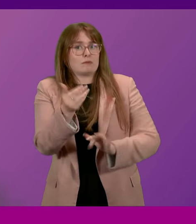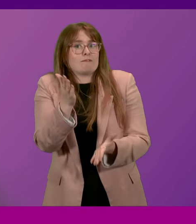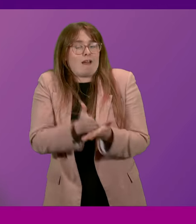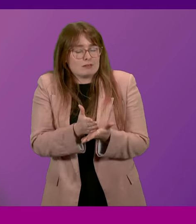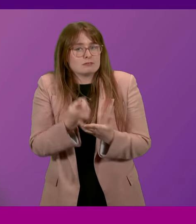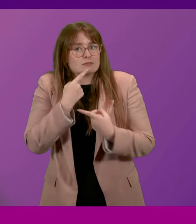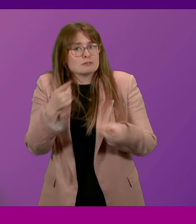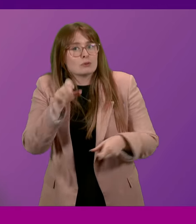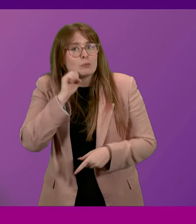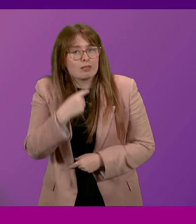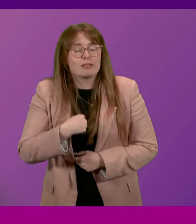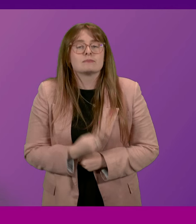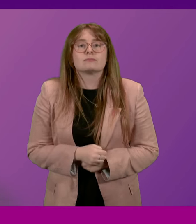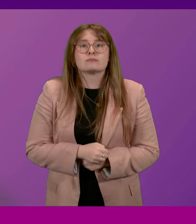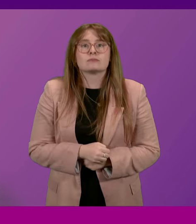Parliament.